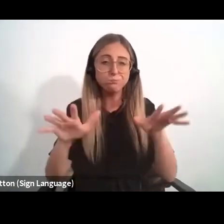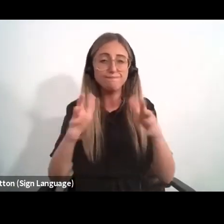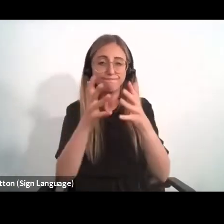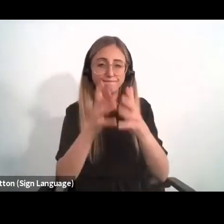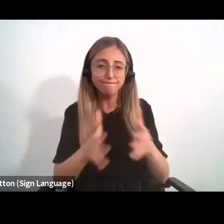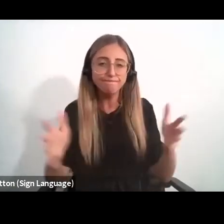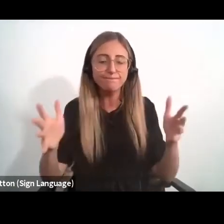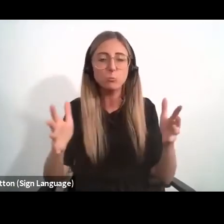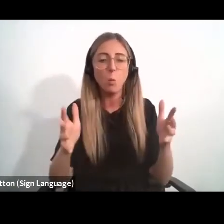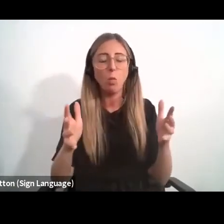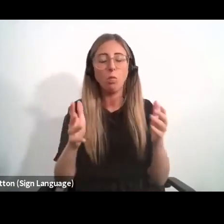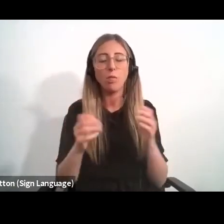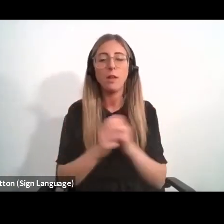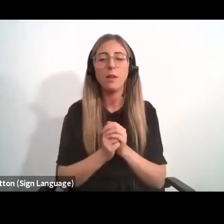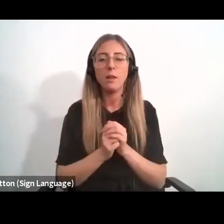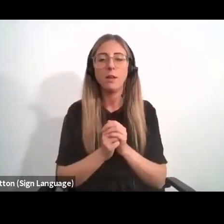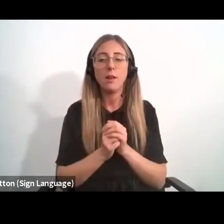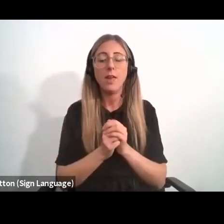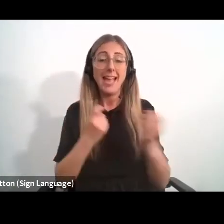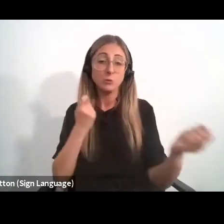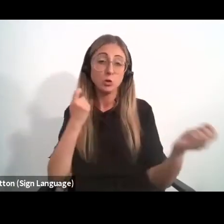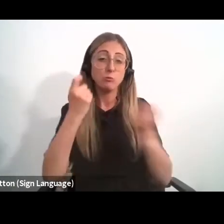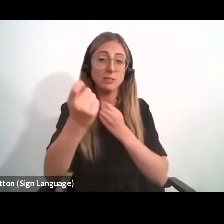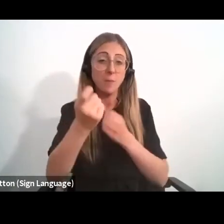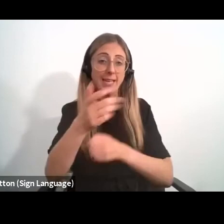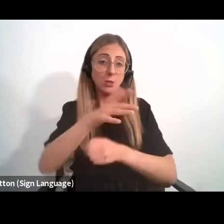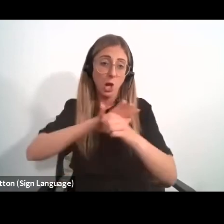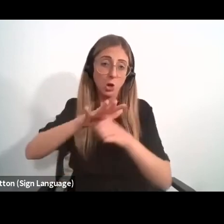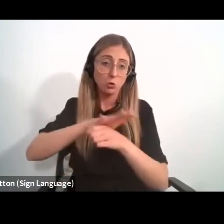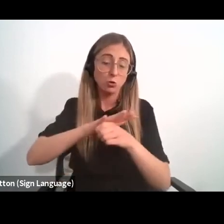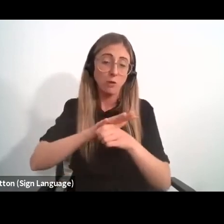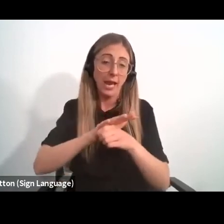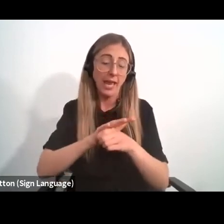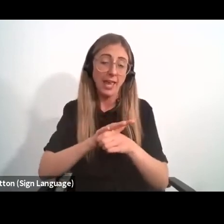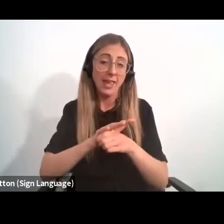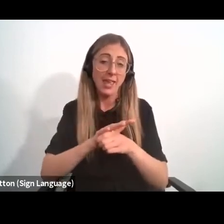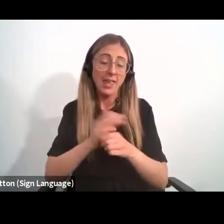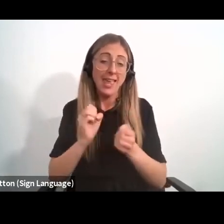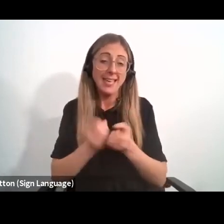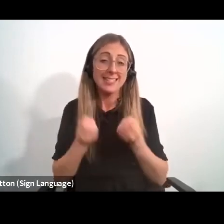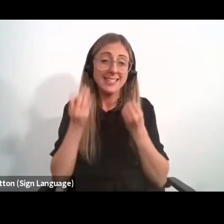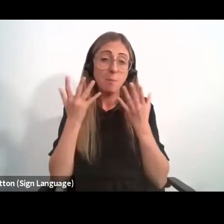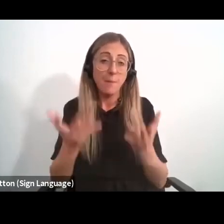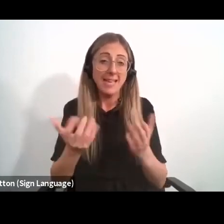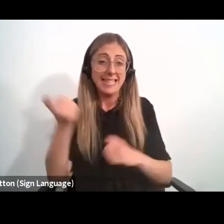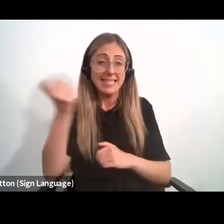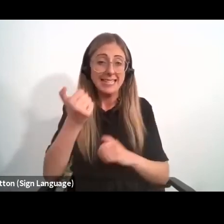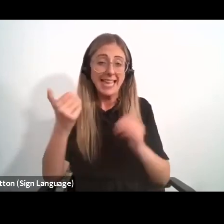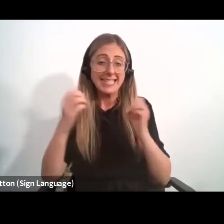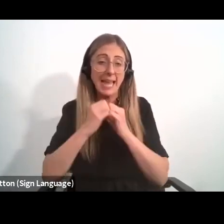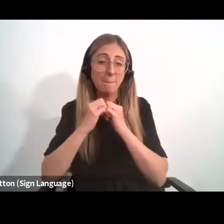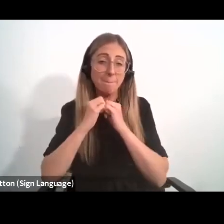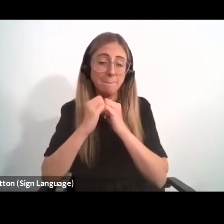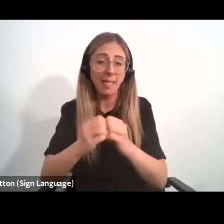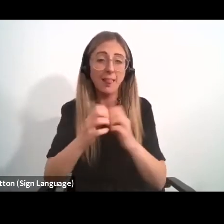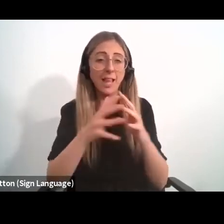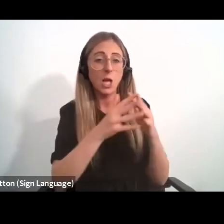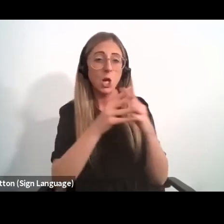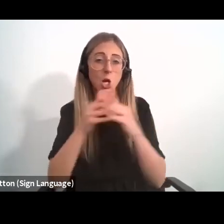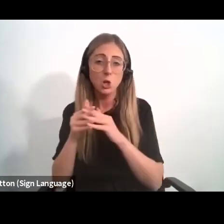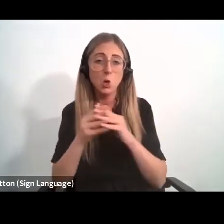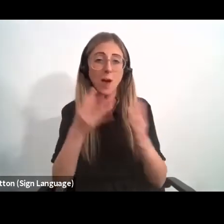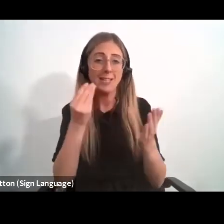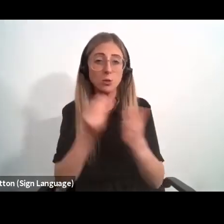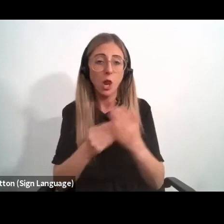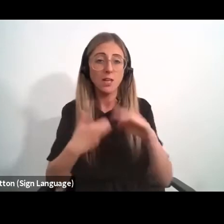growth and sectoral transformation in a continent that is spending more than 16 billion US dollars annually on import of